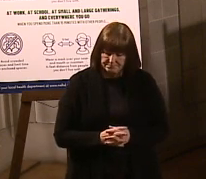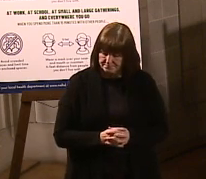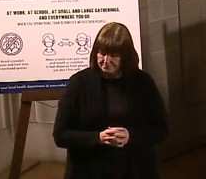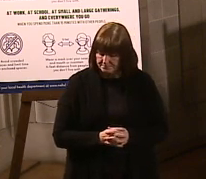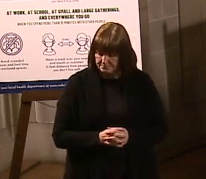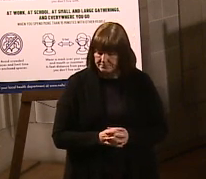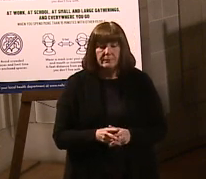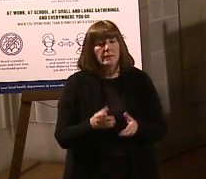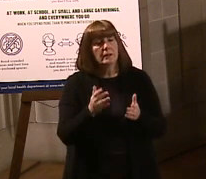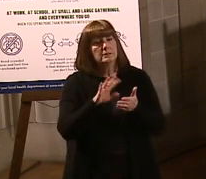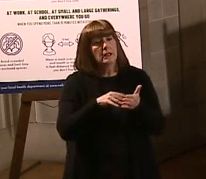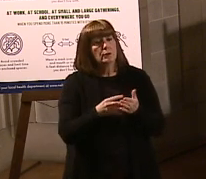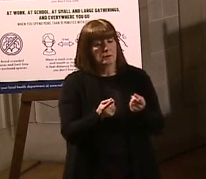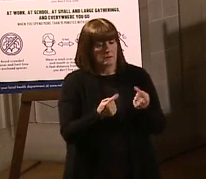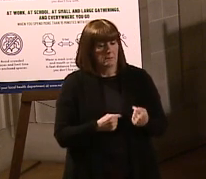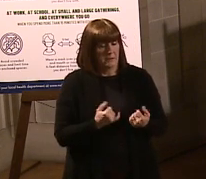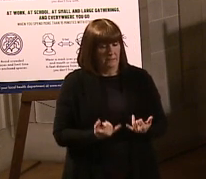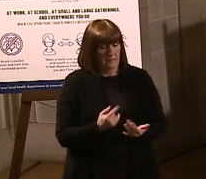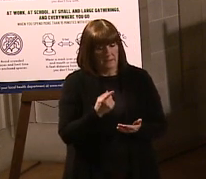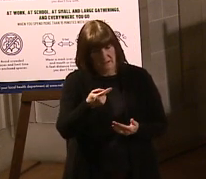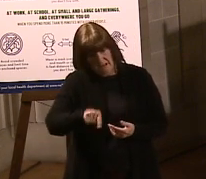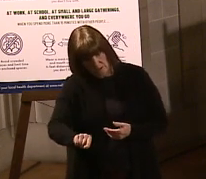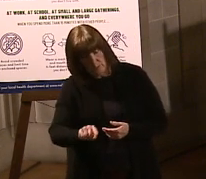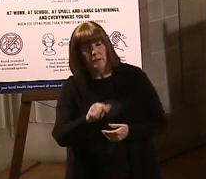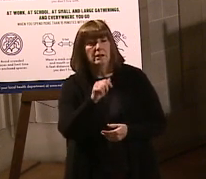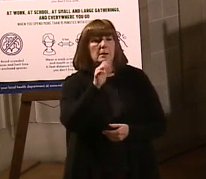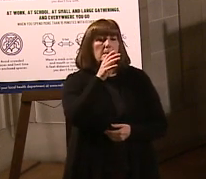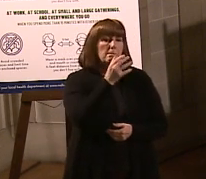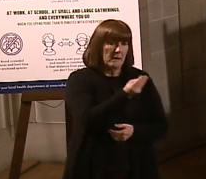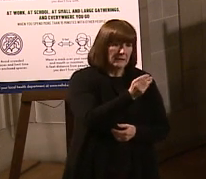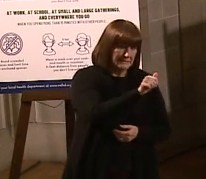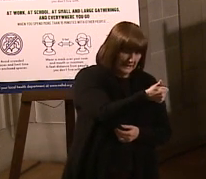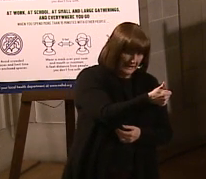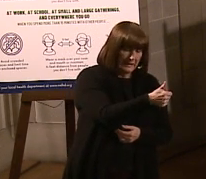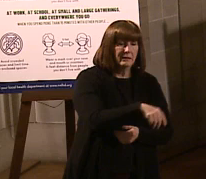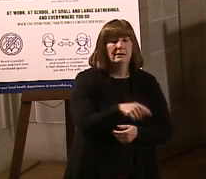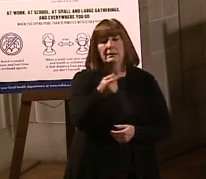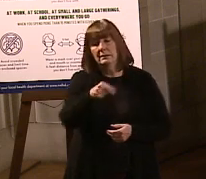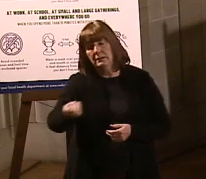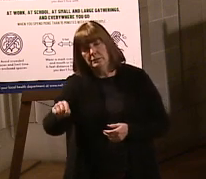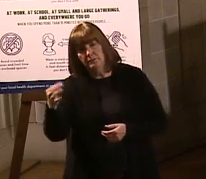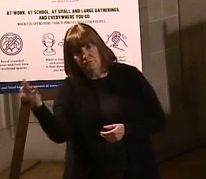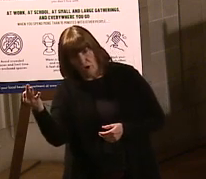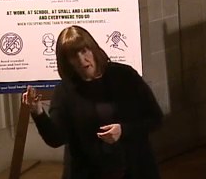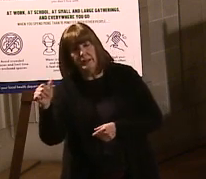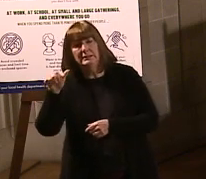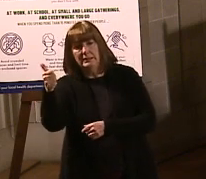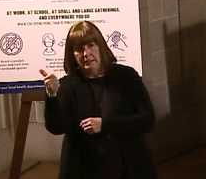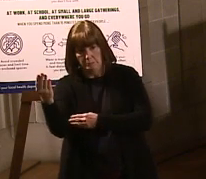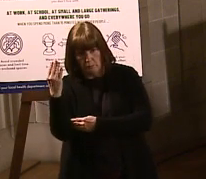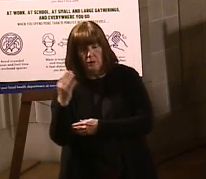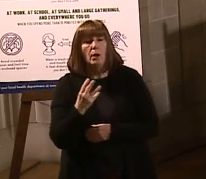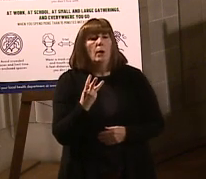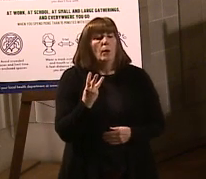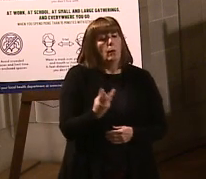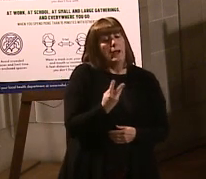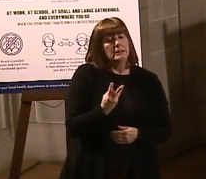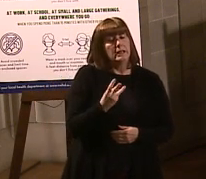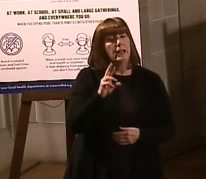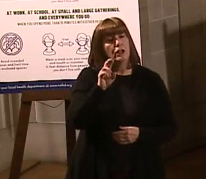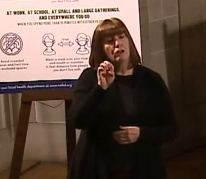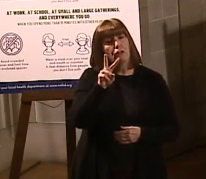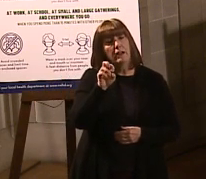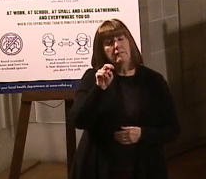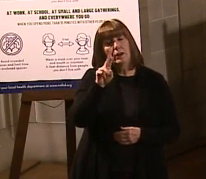An upcoming schedule for next week will be 10 a.m. on Monday and 10 a.m. on Friday. On Wednesday, the revenue committee